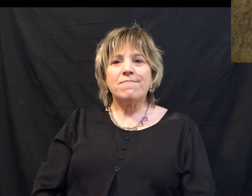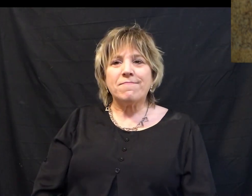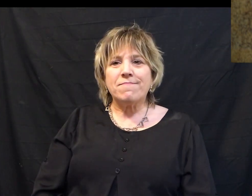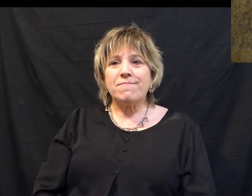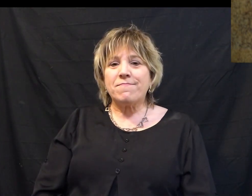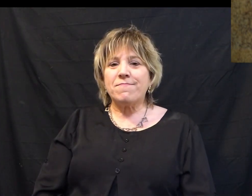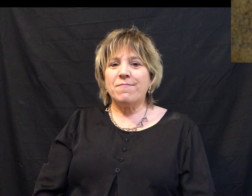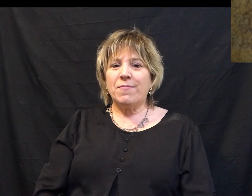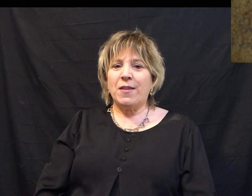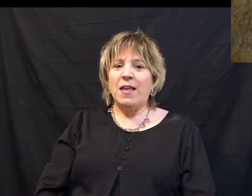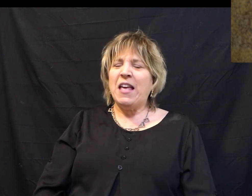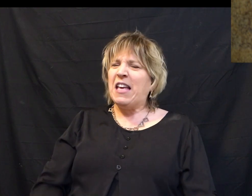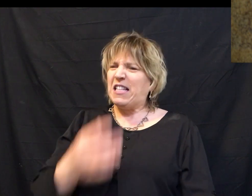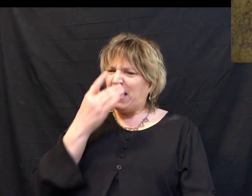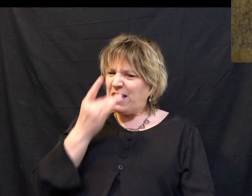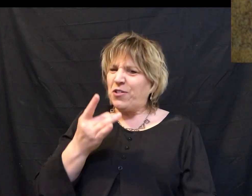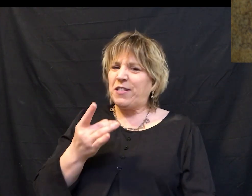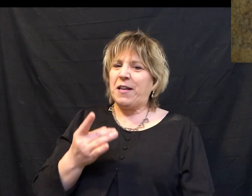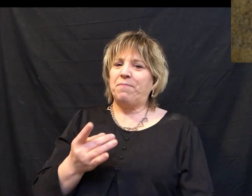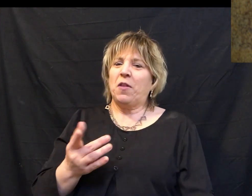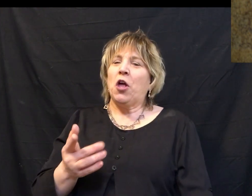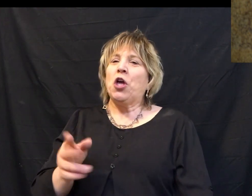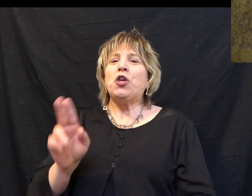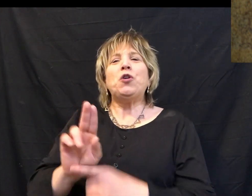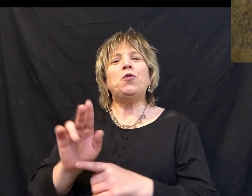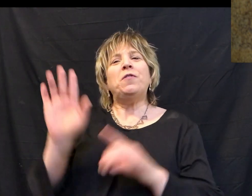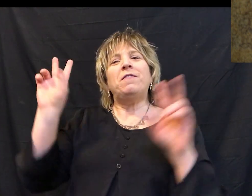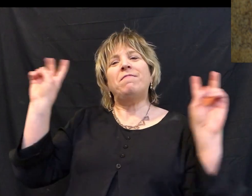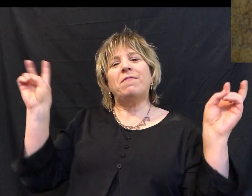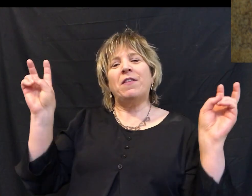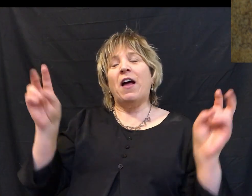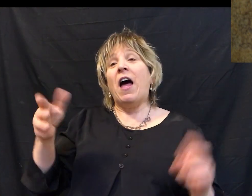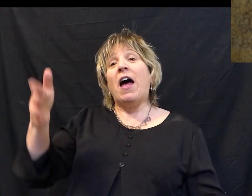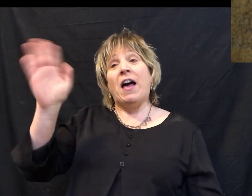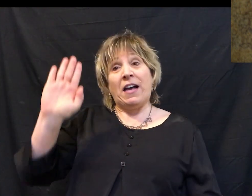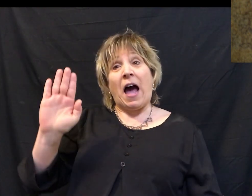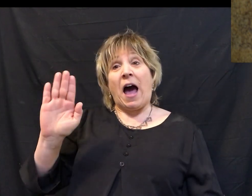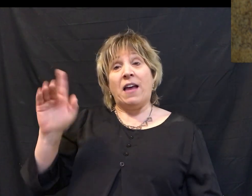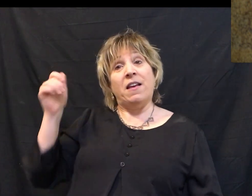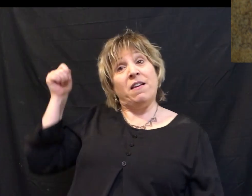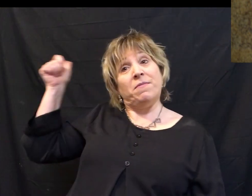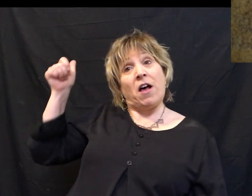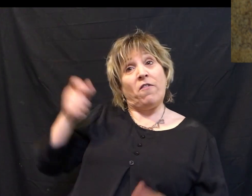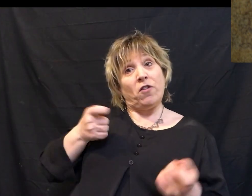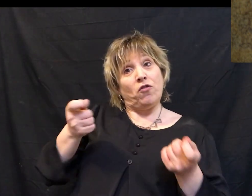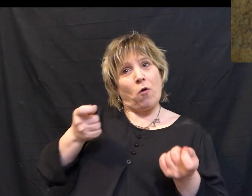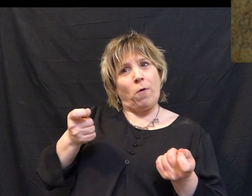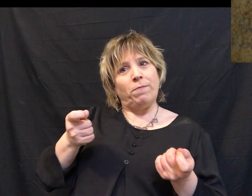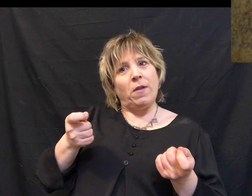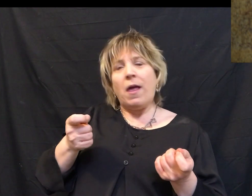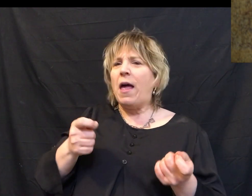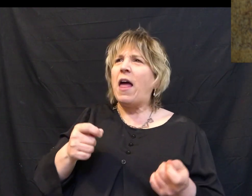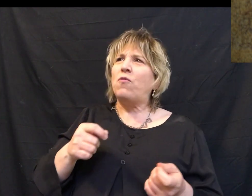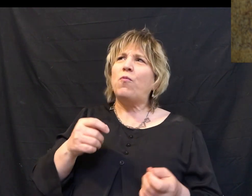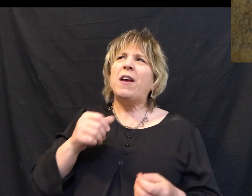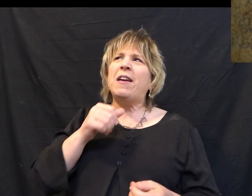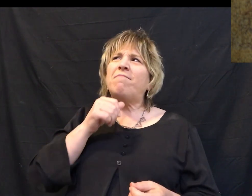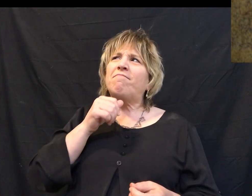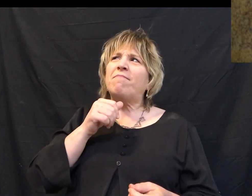control. I find it interesting that we use that phrase, God is in control, and we use it without